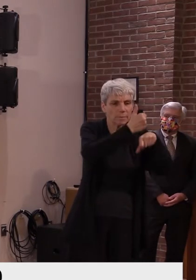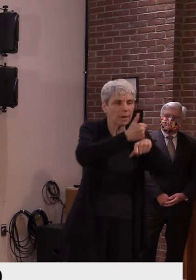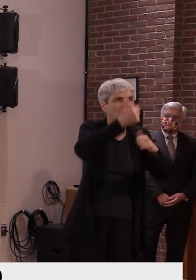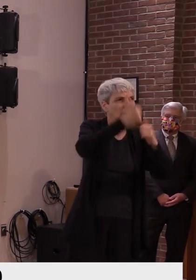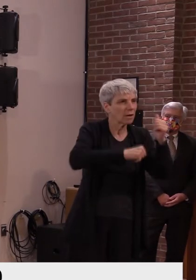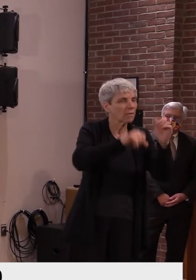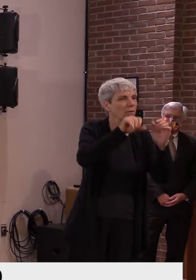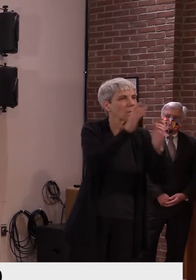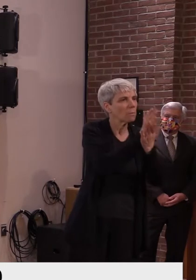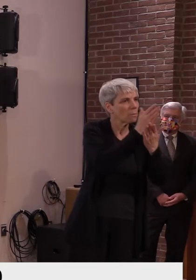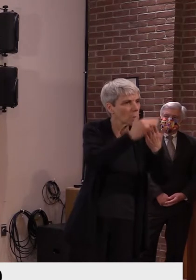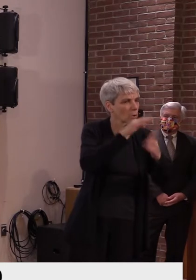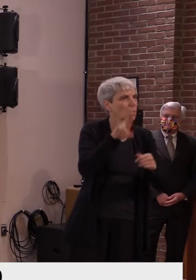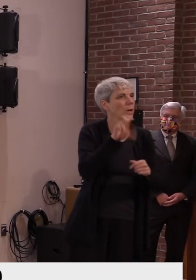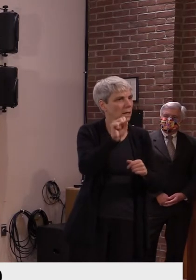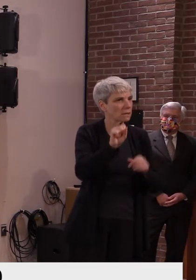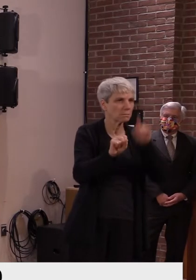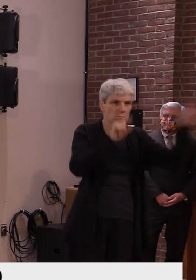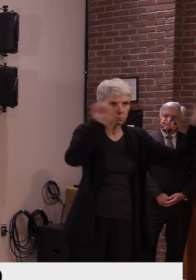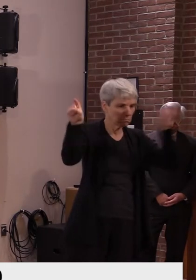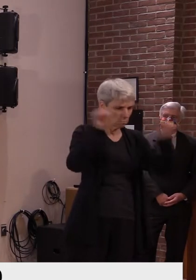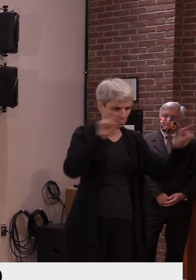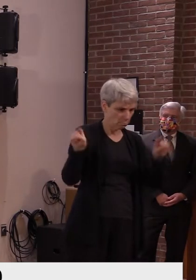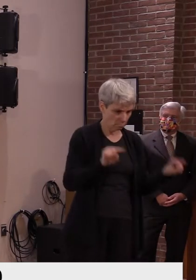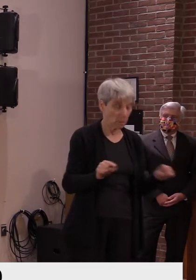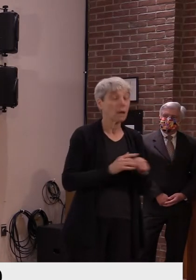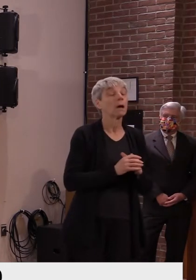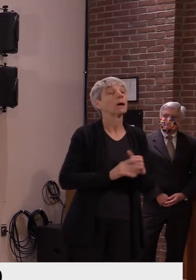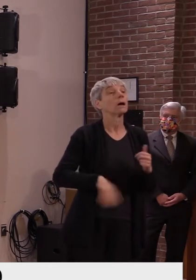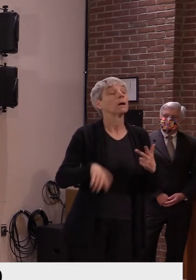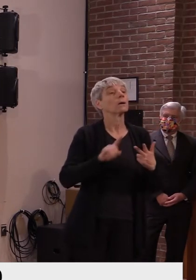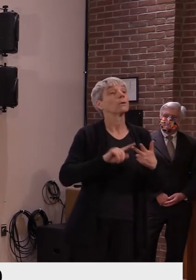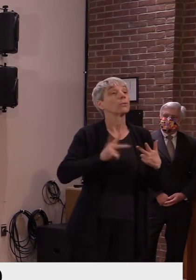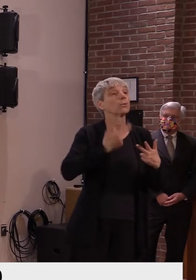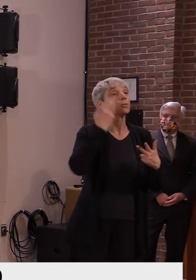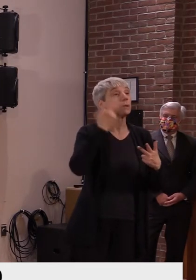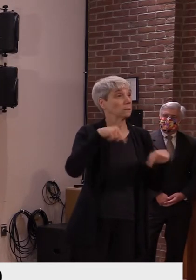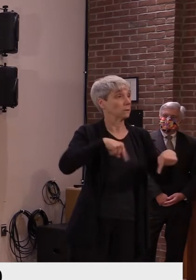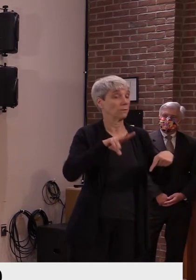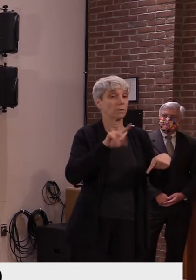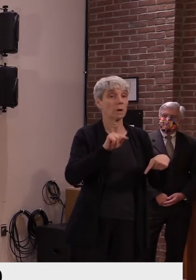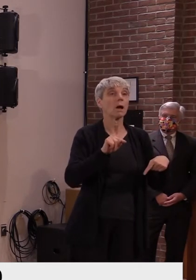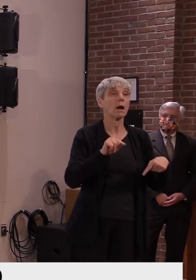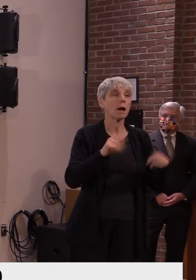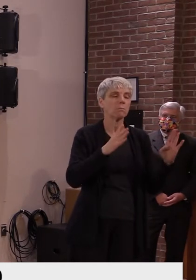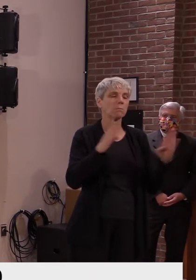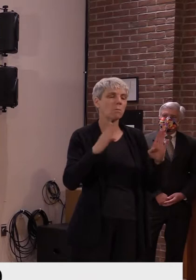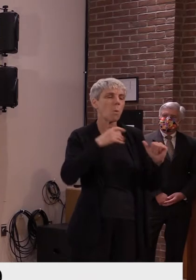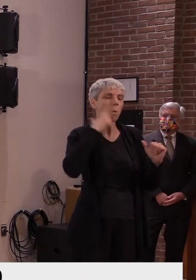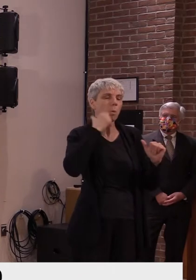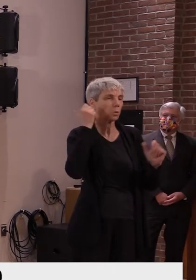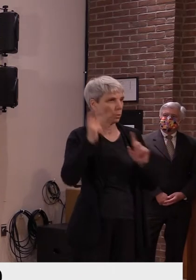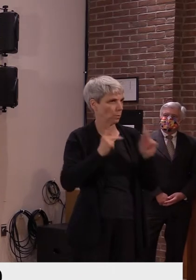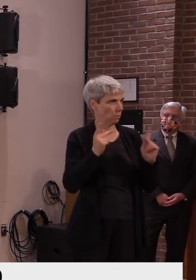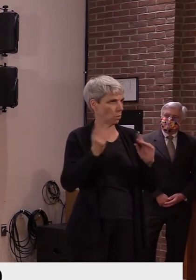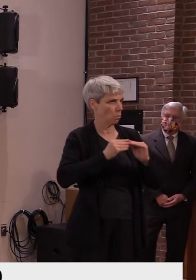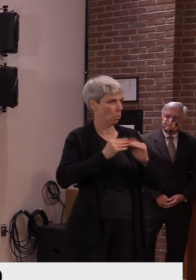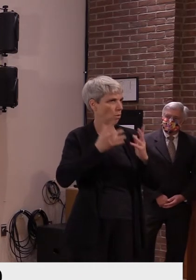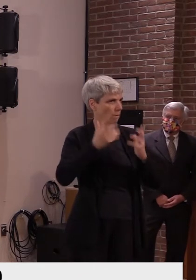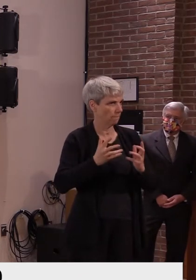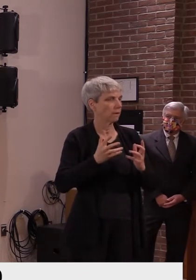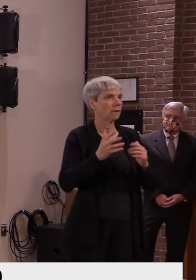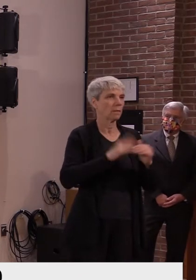representation. The third reason is particularly in Vermont, we have an older population and the vaccines are